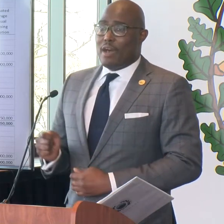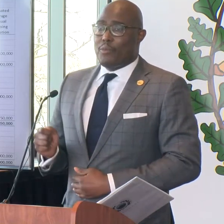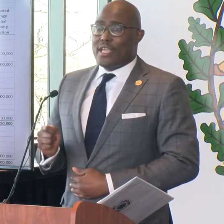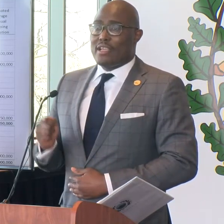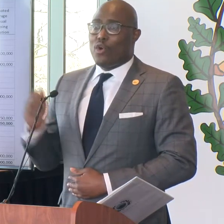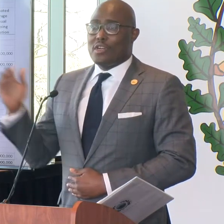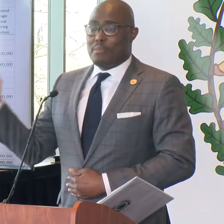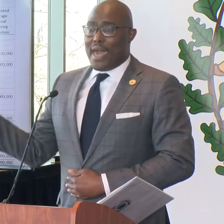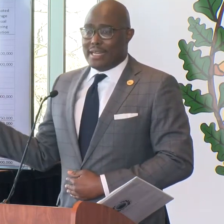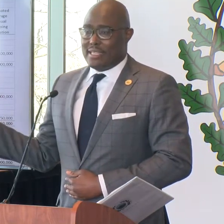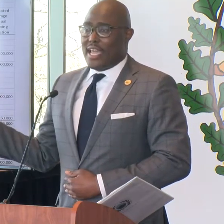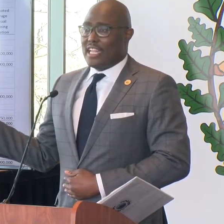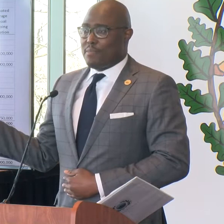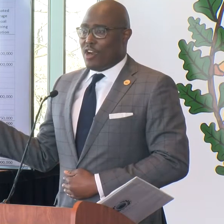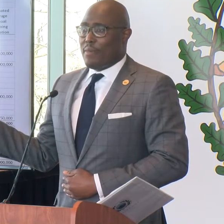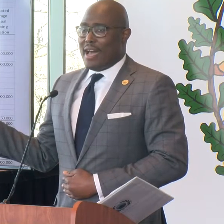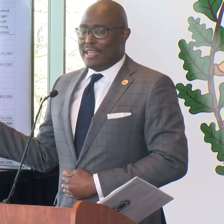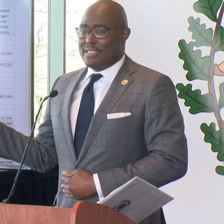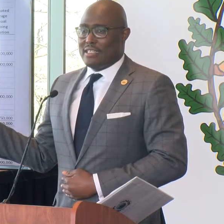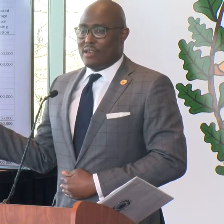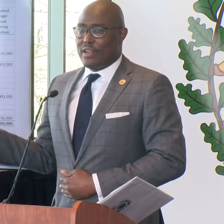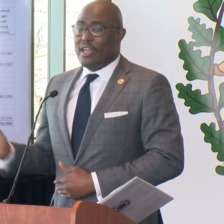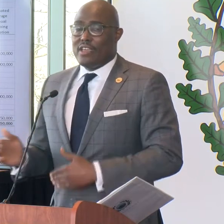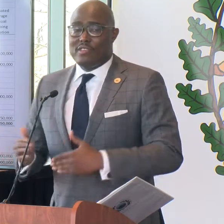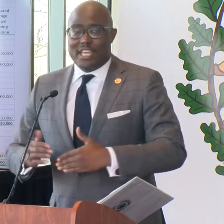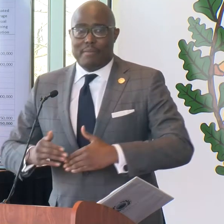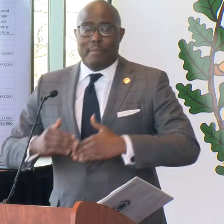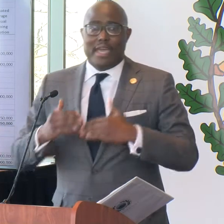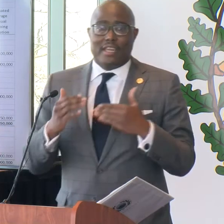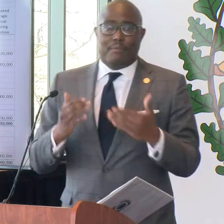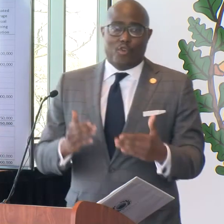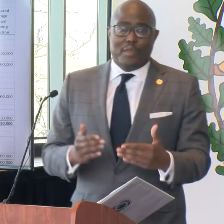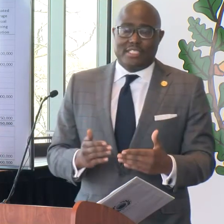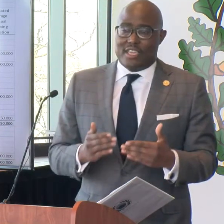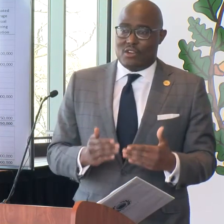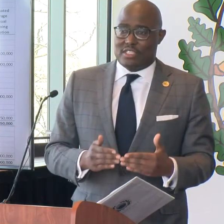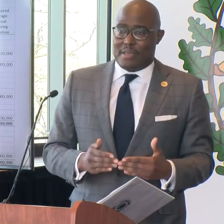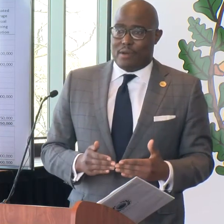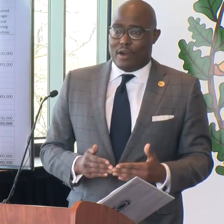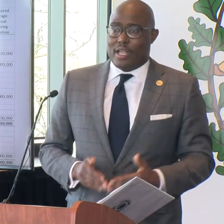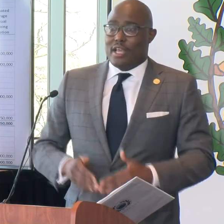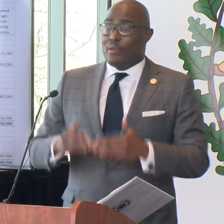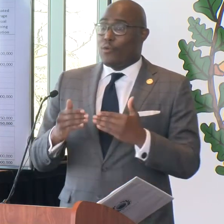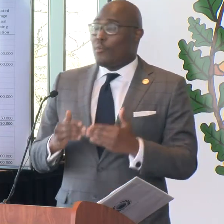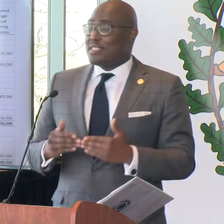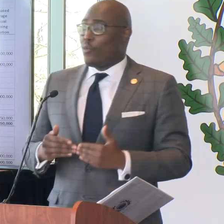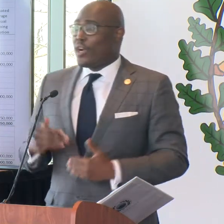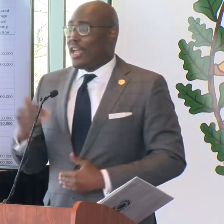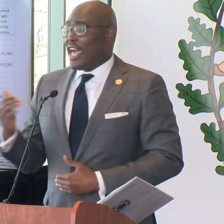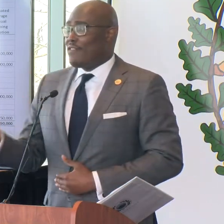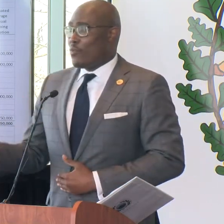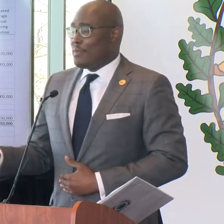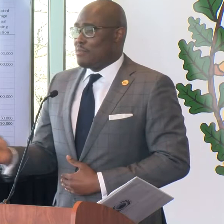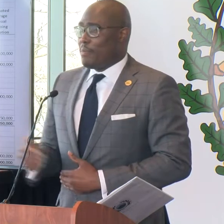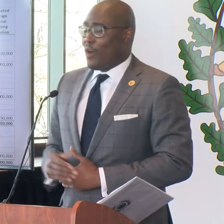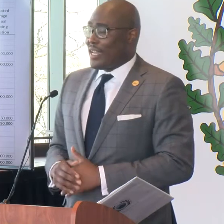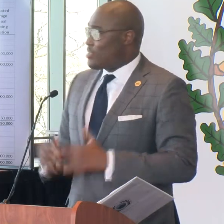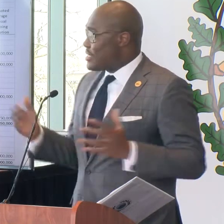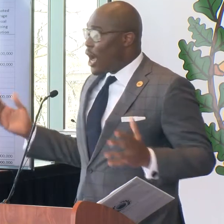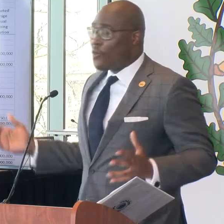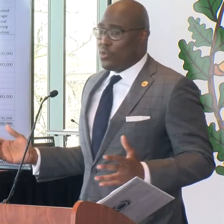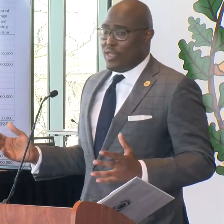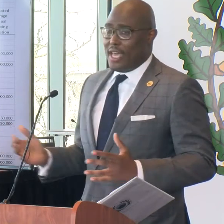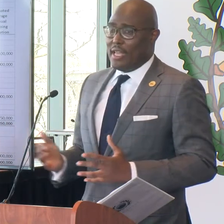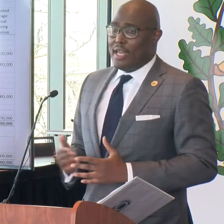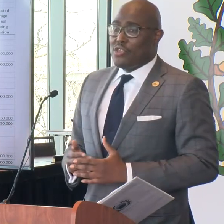when you think about bringing courts back to Canis Park by I-630, you think about making improvements to Interstate Park, the improvements that we're going to have at Ripson Park.